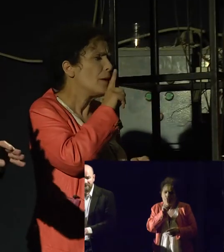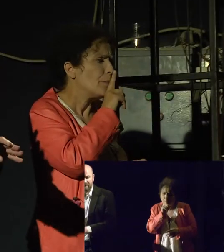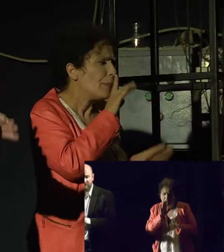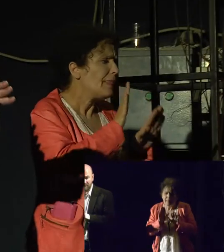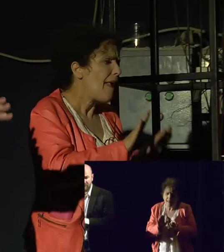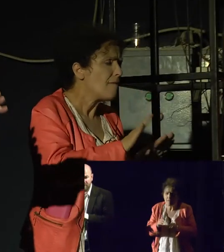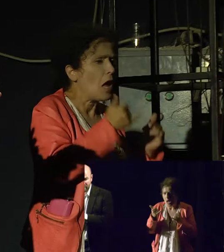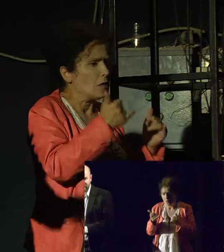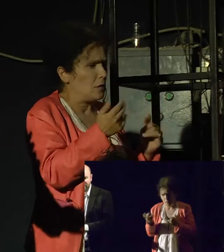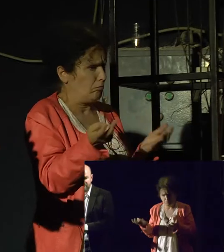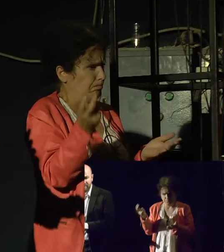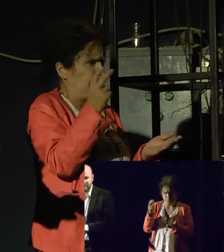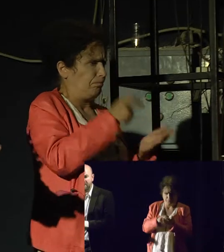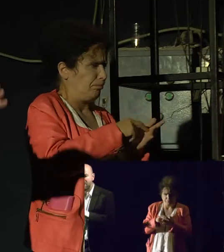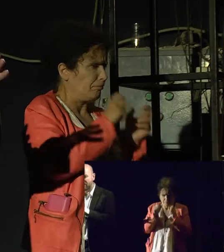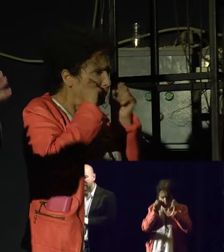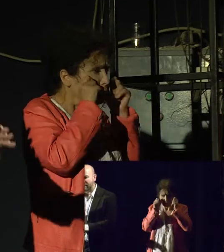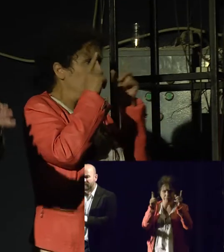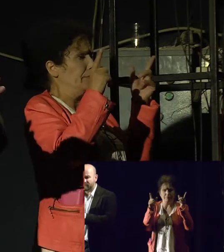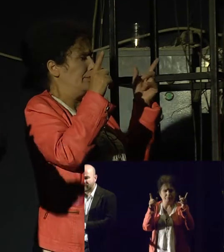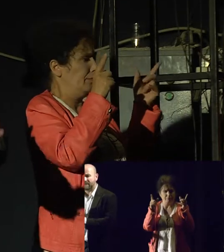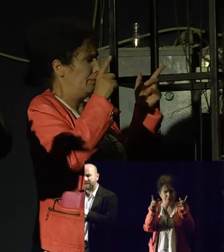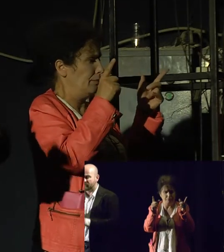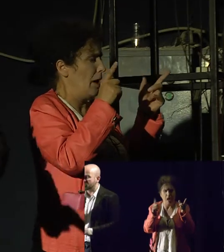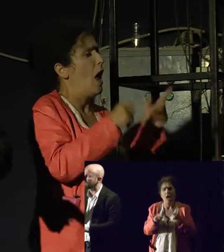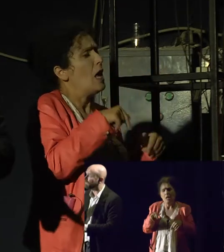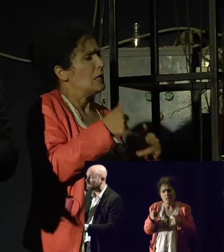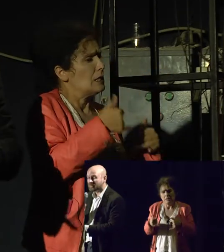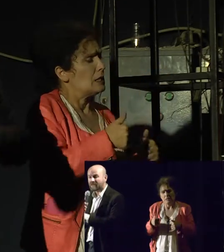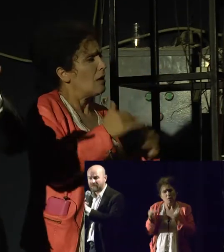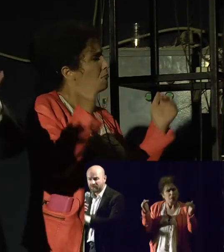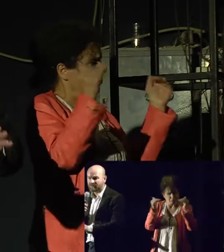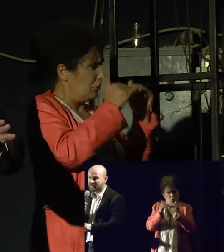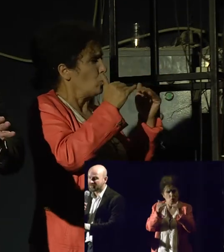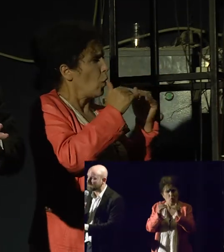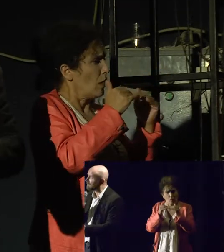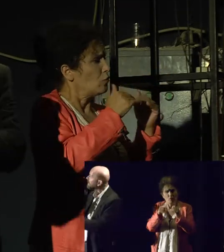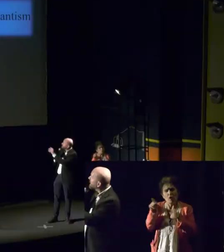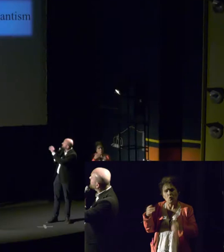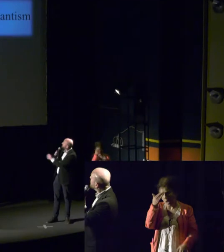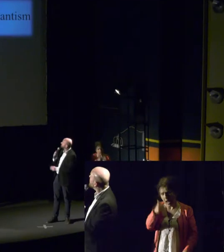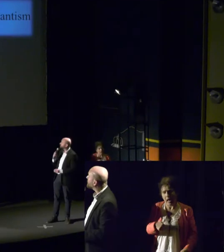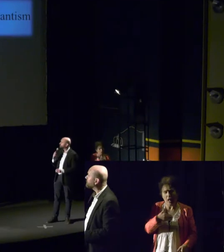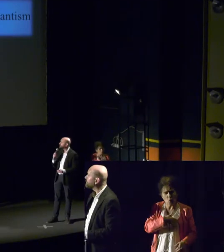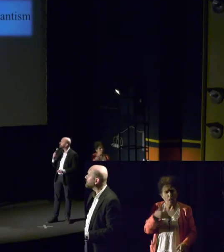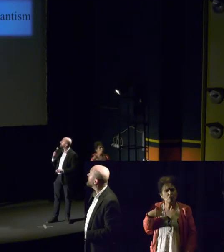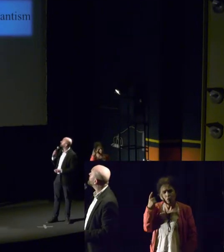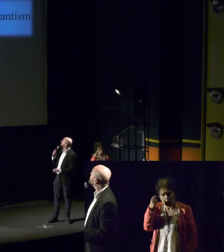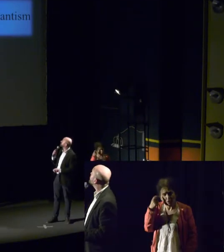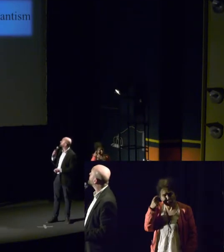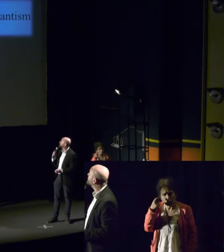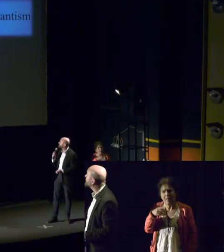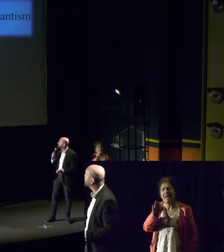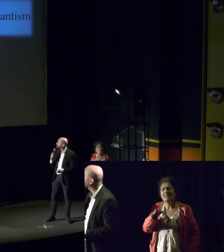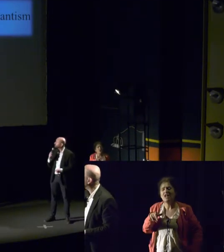aligning themselves on the Catholic thinking, on life, family, and religious freedom, and human dignity. And to that also we can